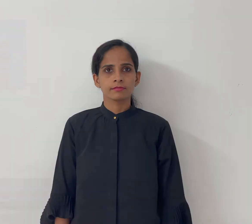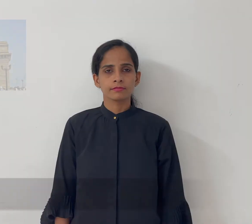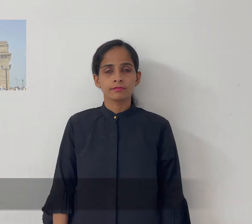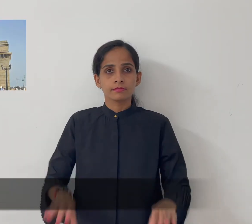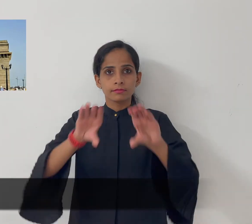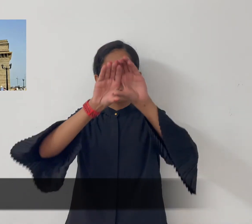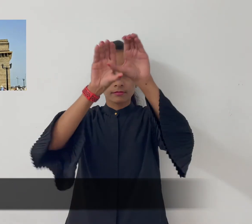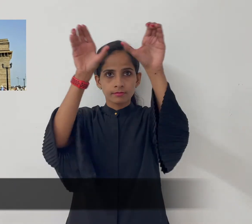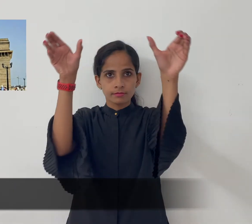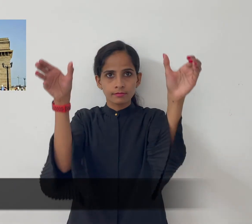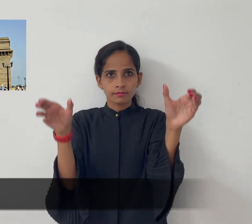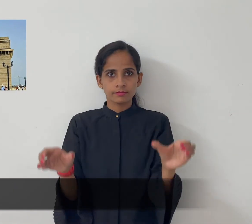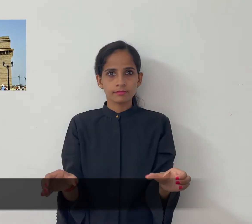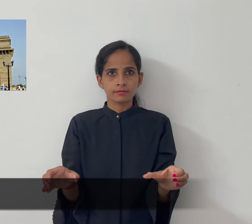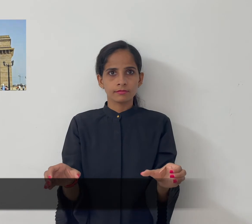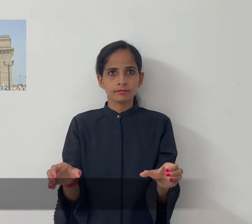gateway of india